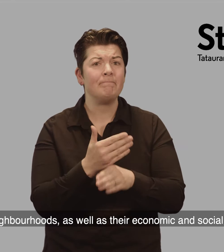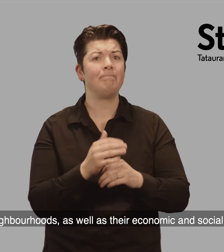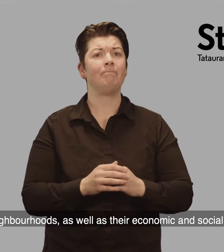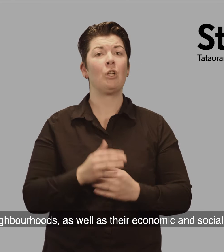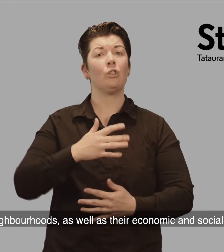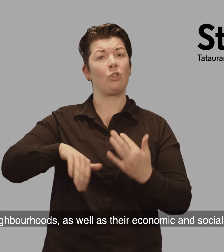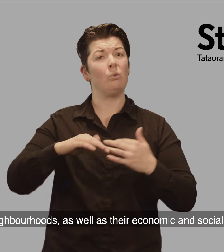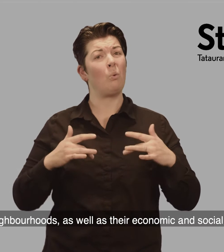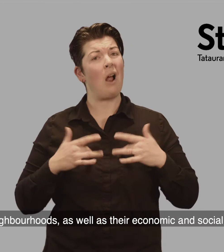lives.